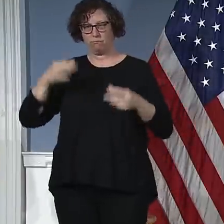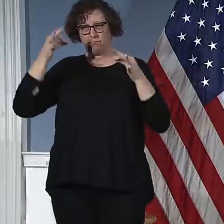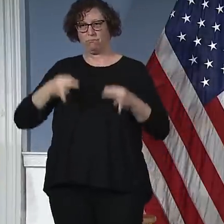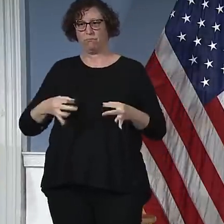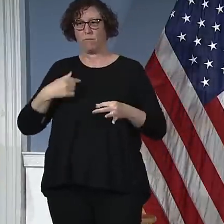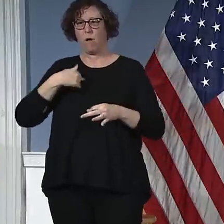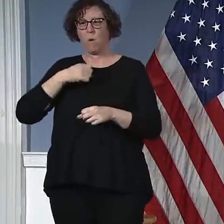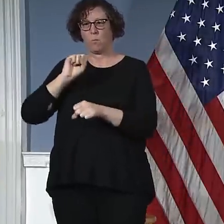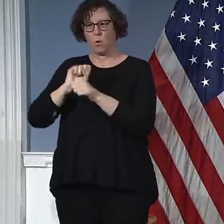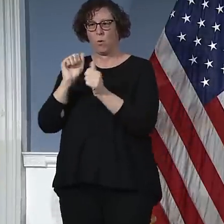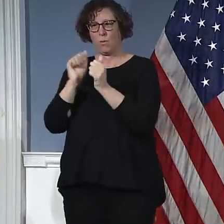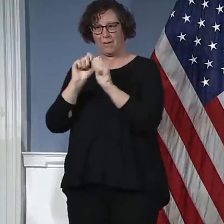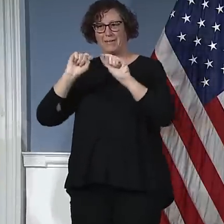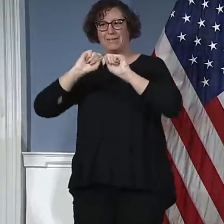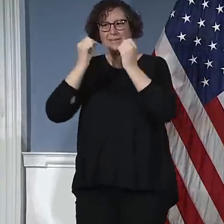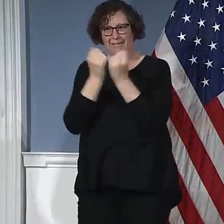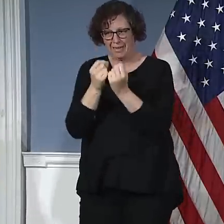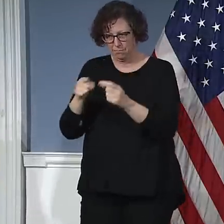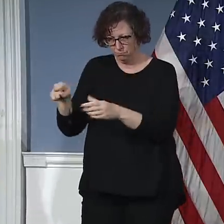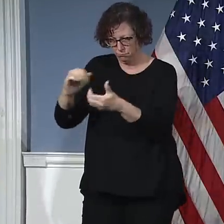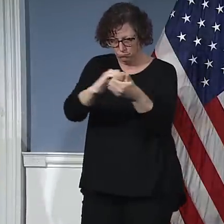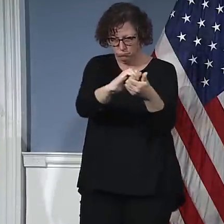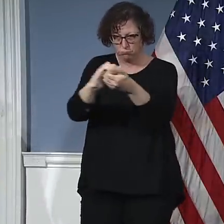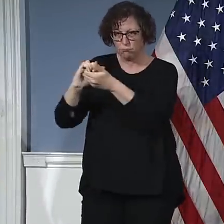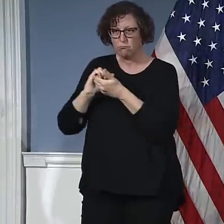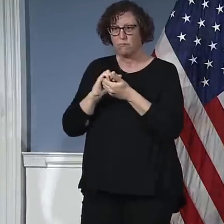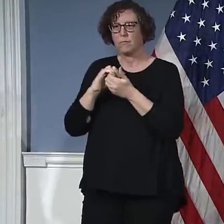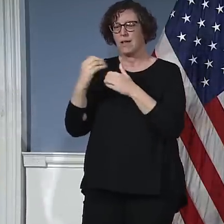I think is the right thing for this city. Go ahead, commissioner.